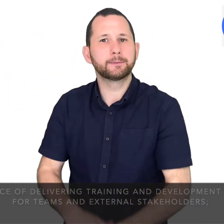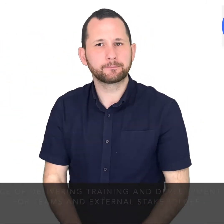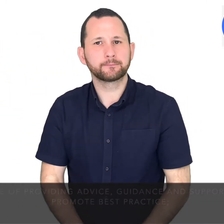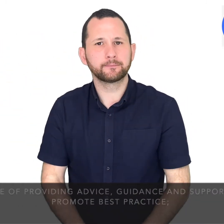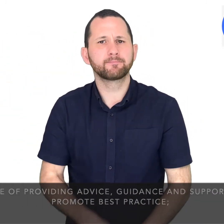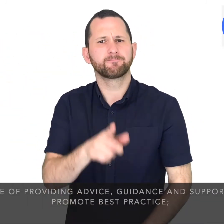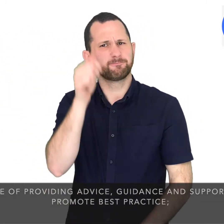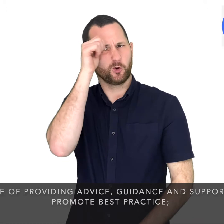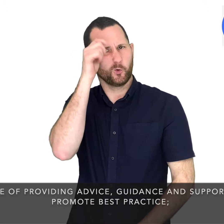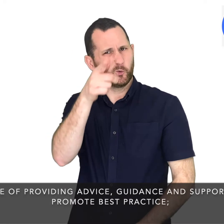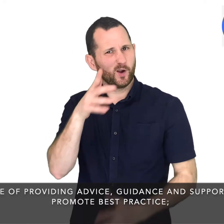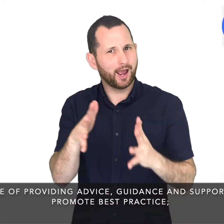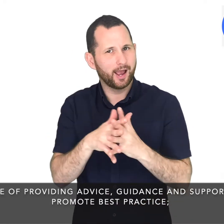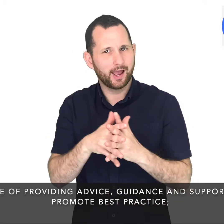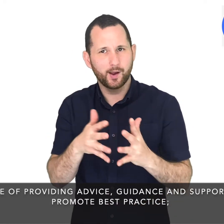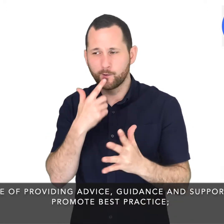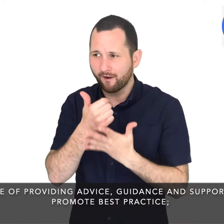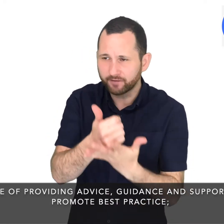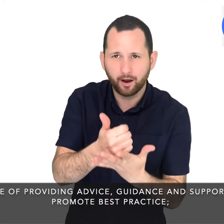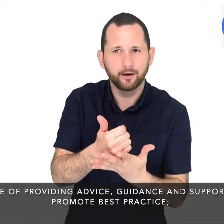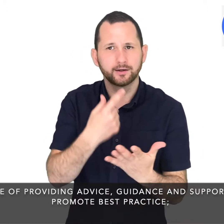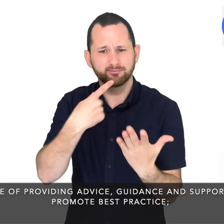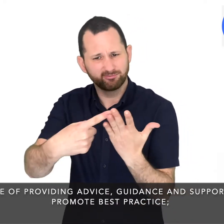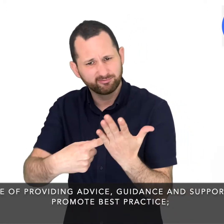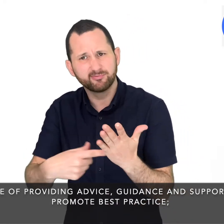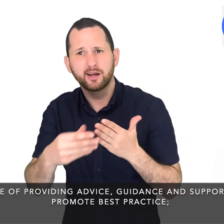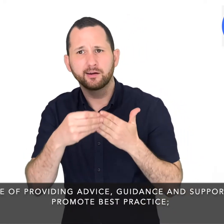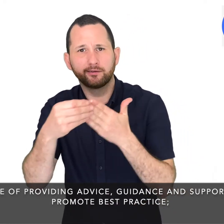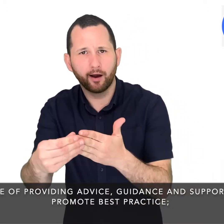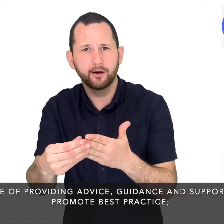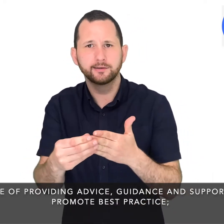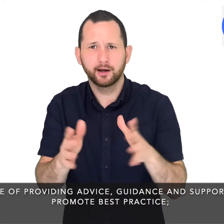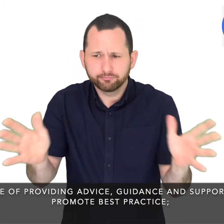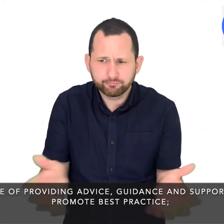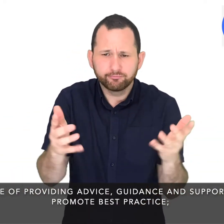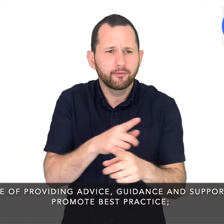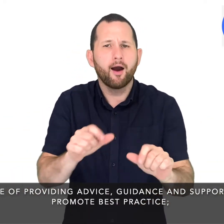Experience of providing advice, guidance and support to help promote best practice.